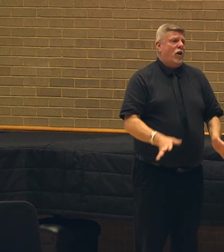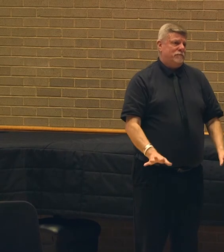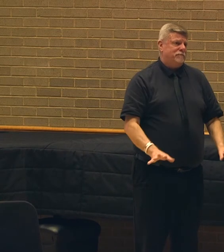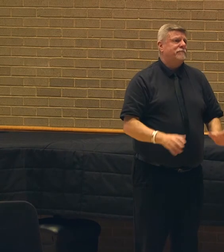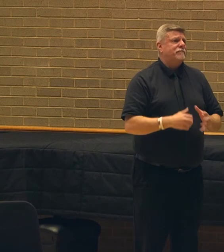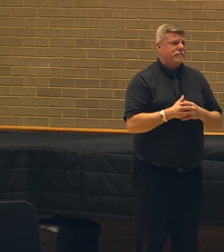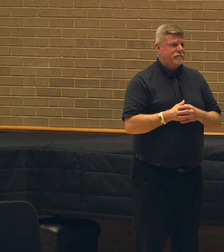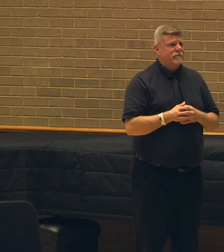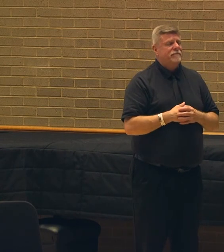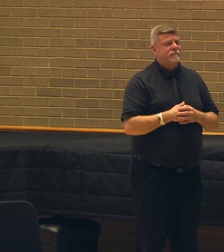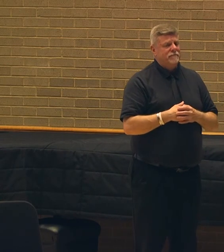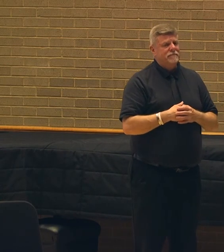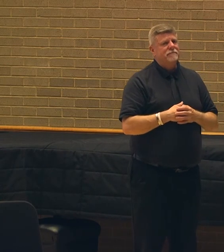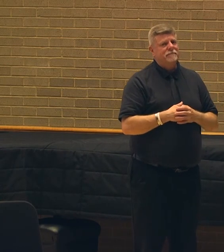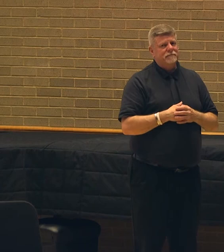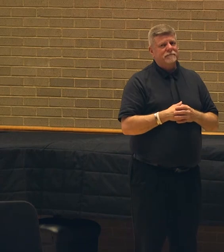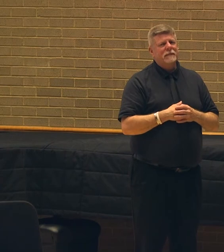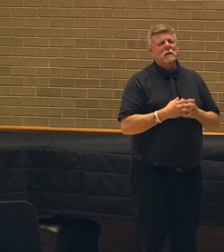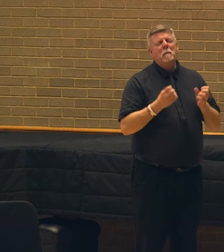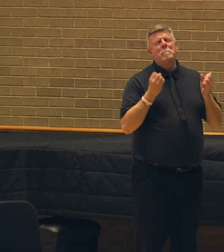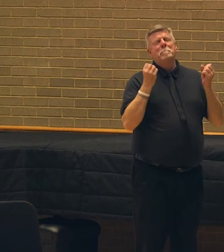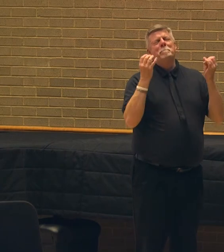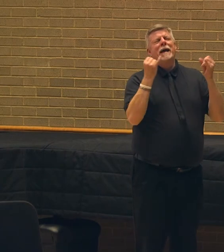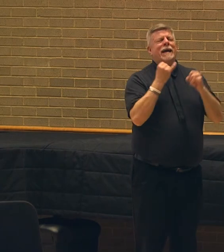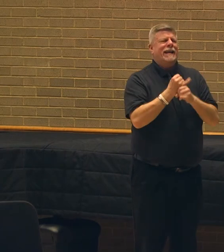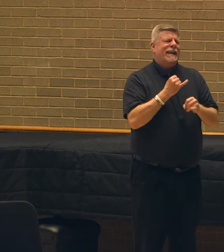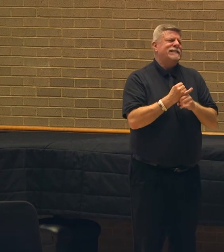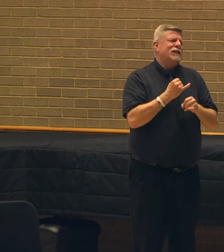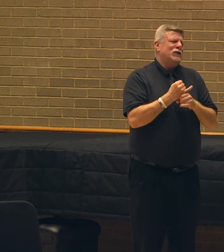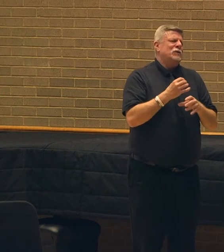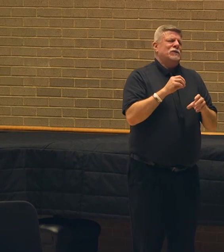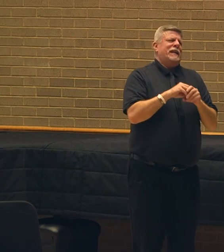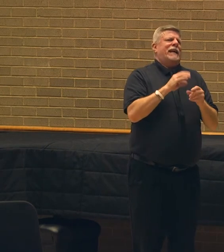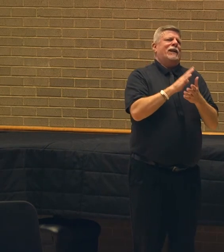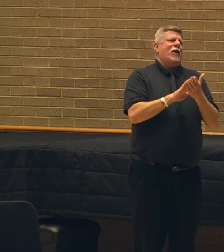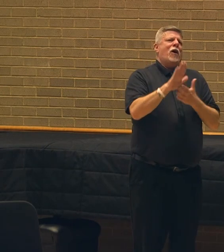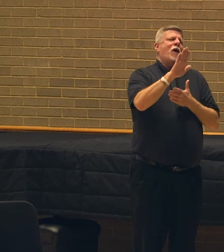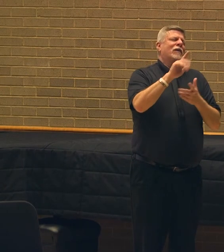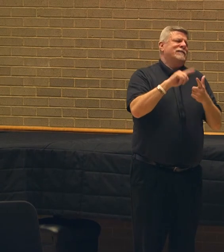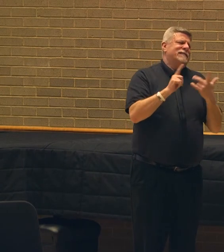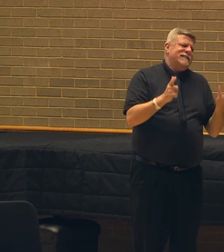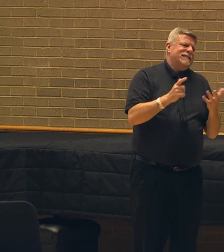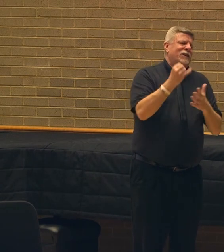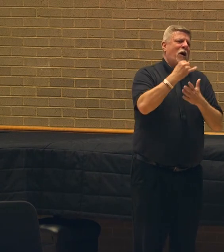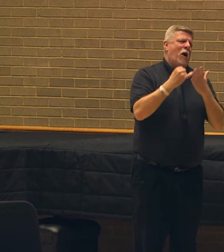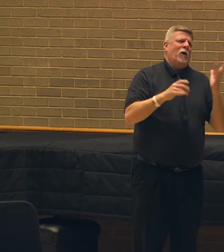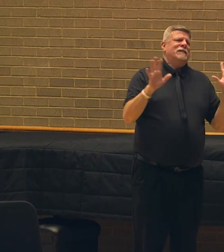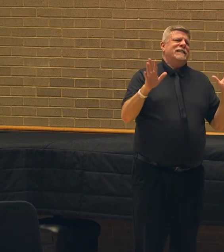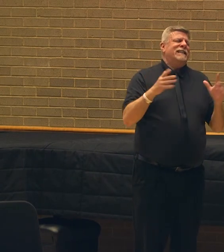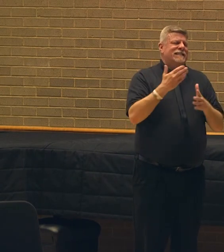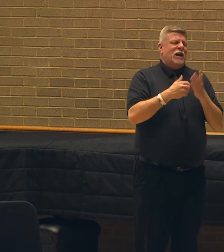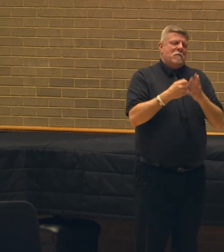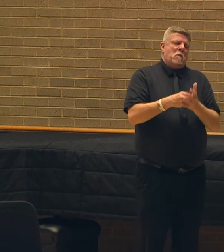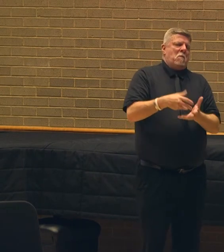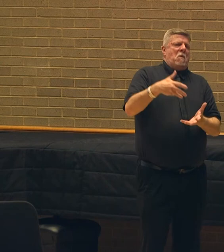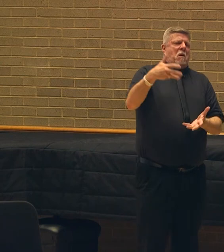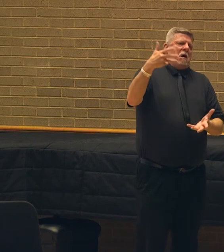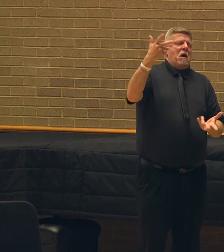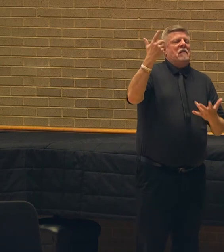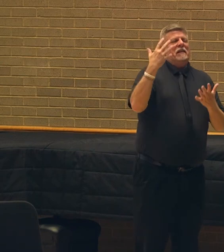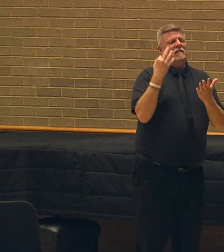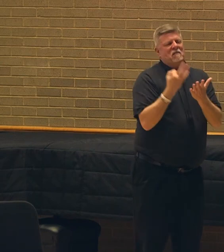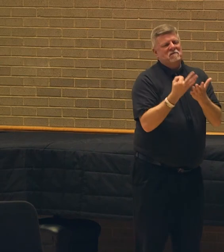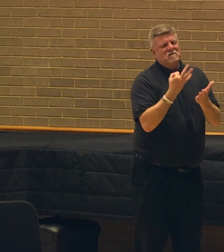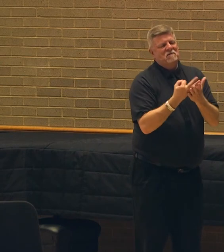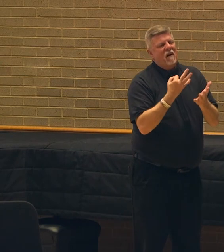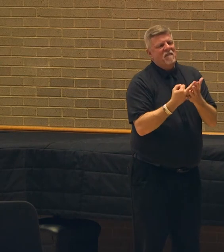There are a lot of modern institutions in our arts ecology today, some of whom hoard their wealth, their funding systems dominated